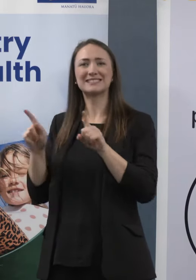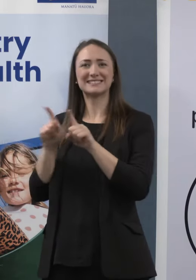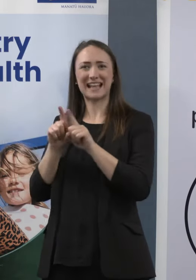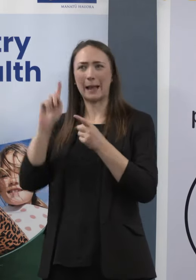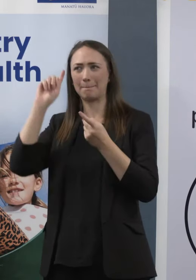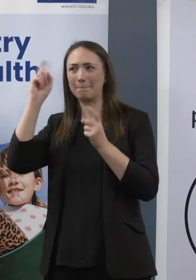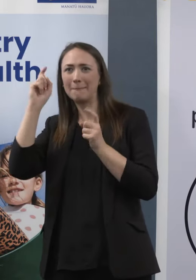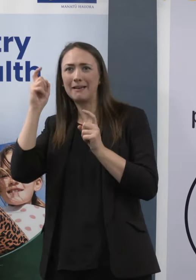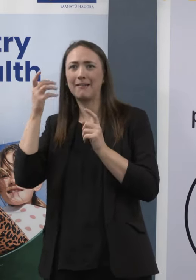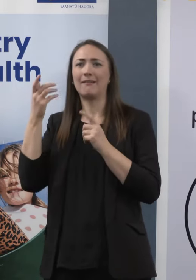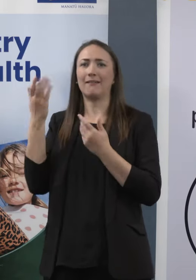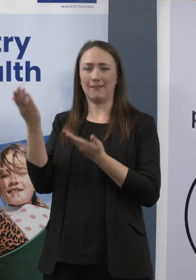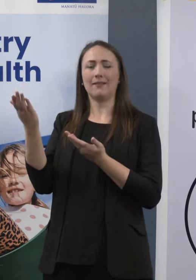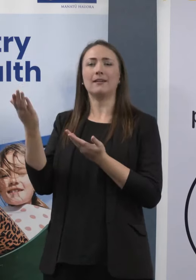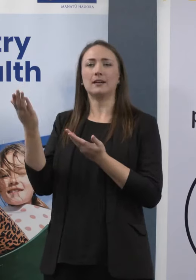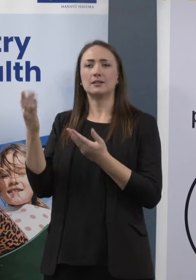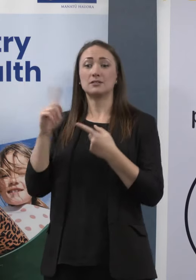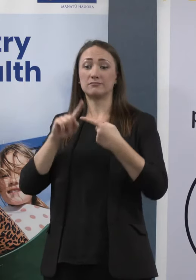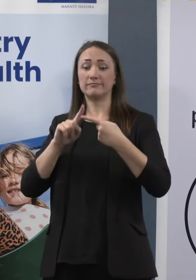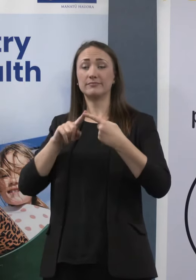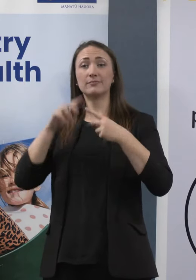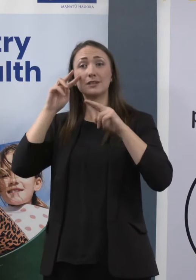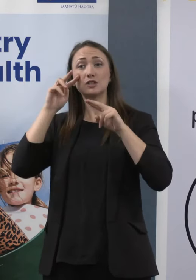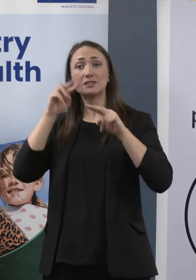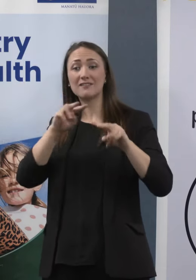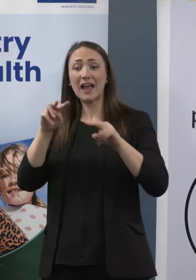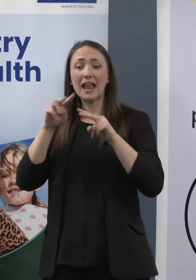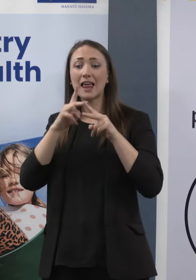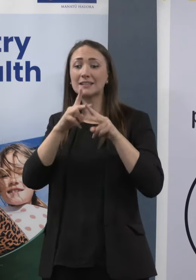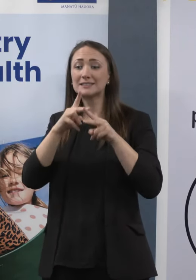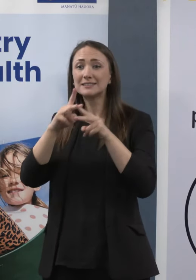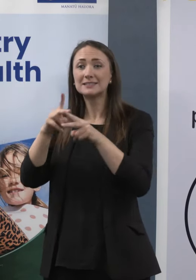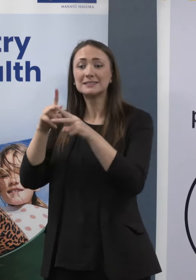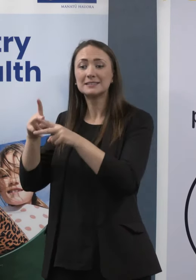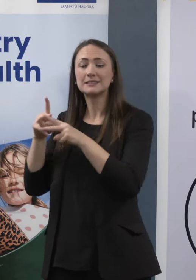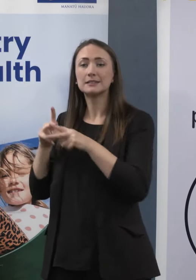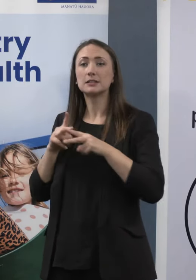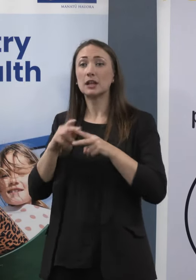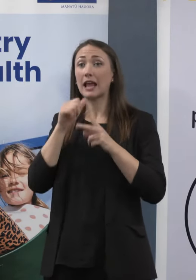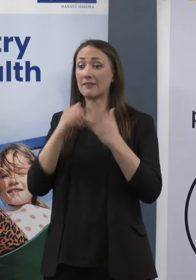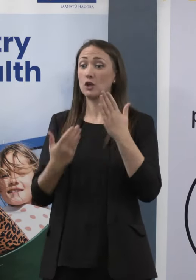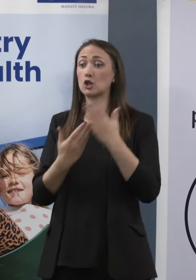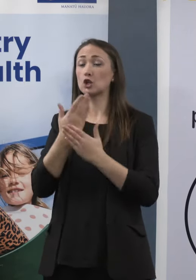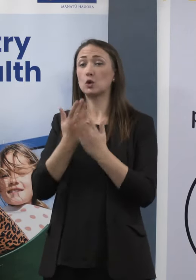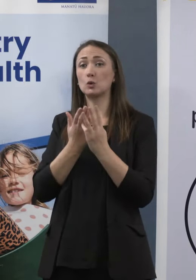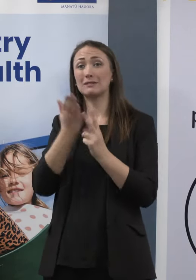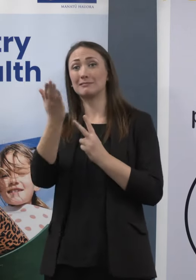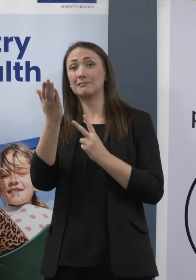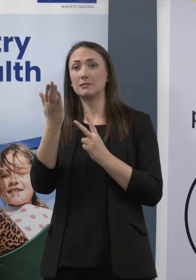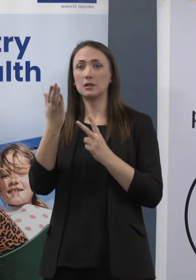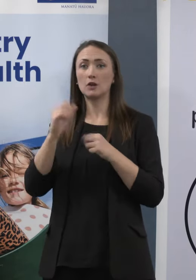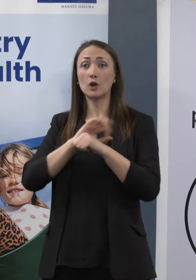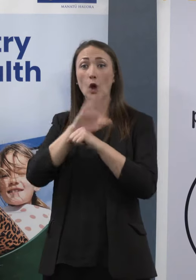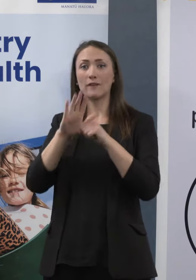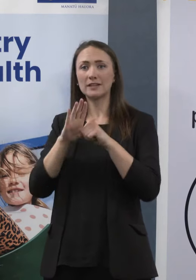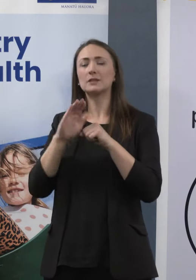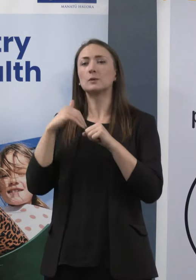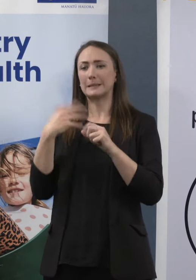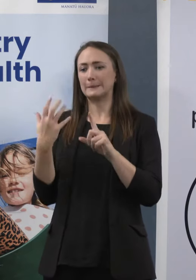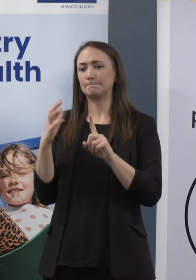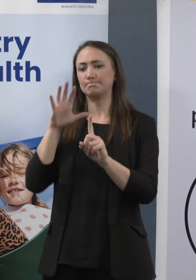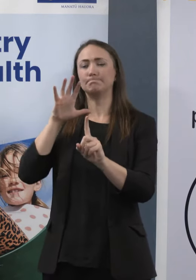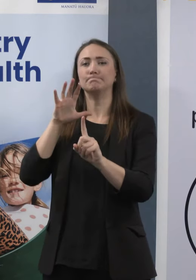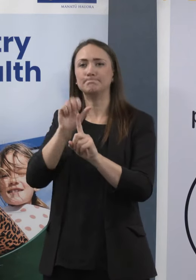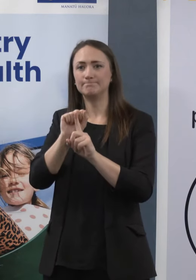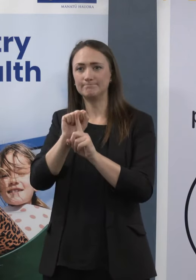about. So that is firstly the surveillance that I've mentioned to make sure that if there is a new variant we become aware of it, and they are doing